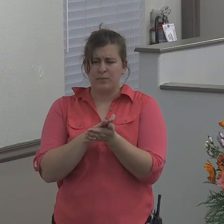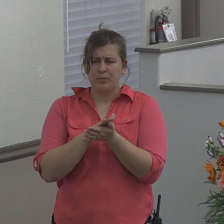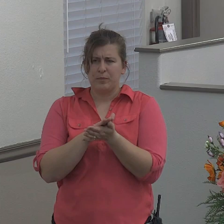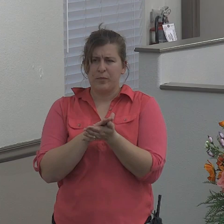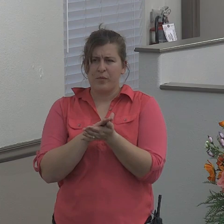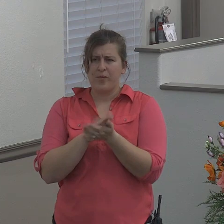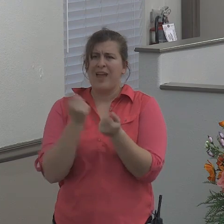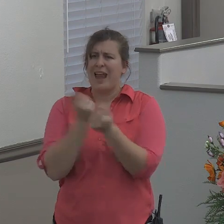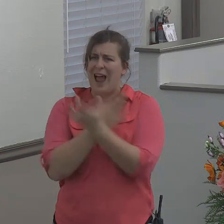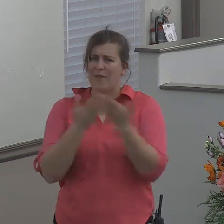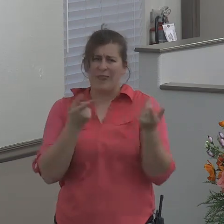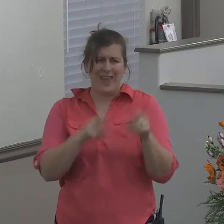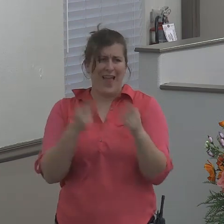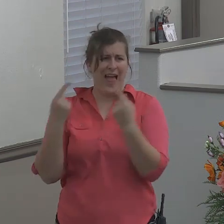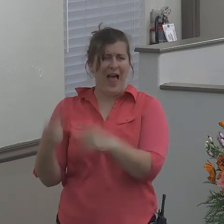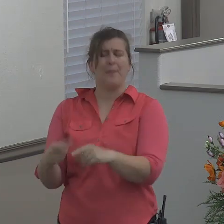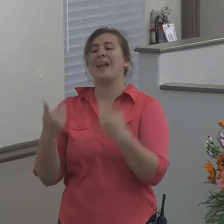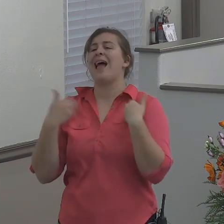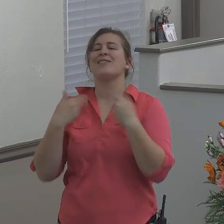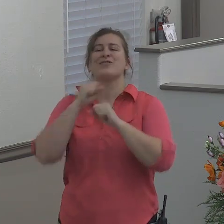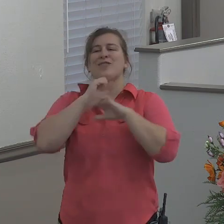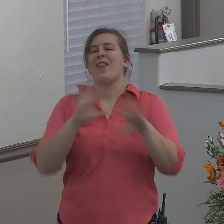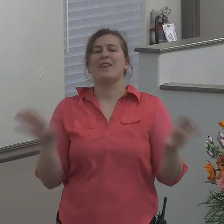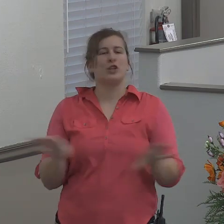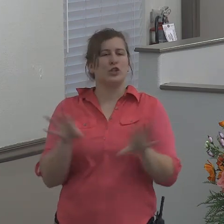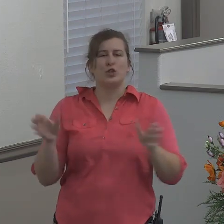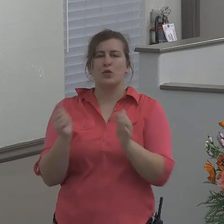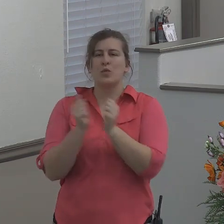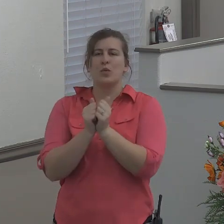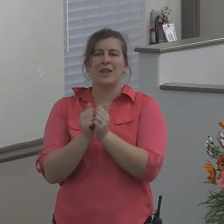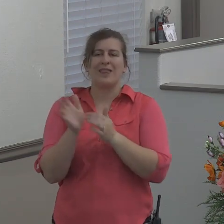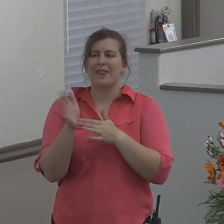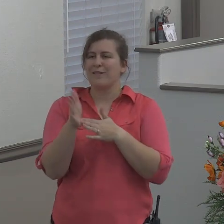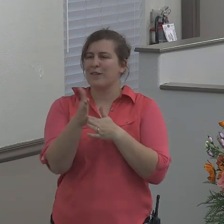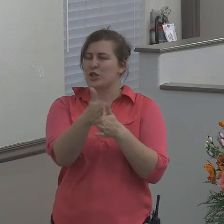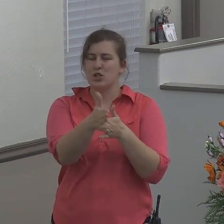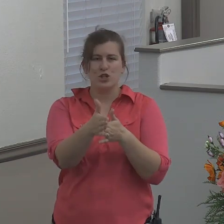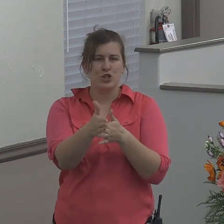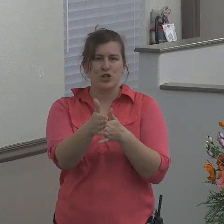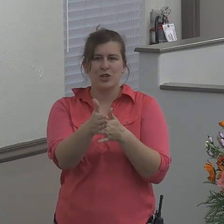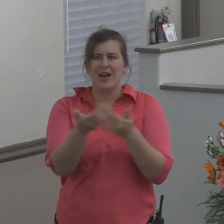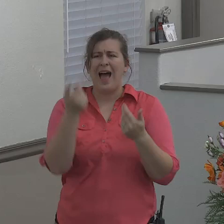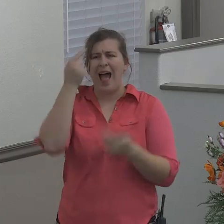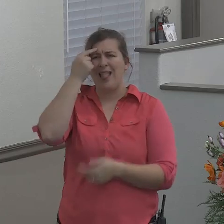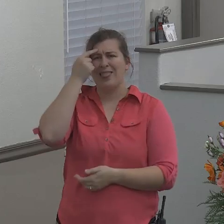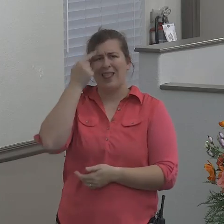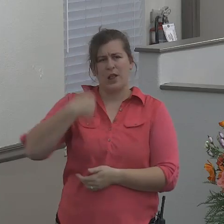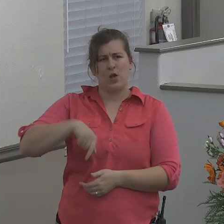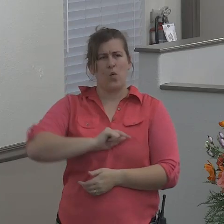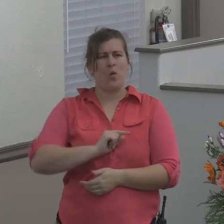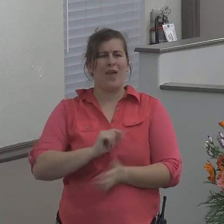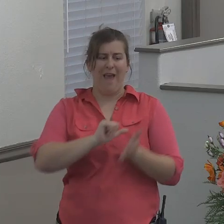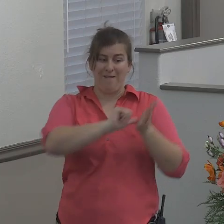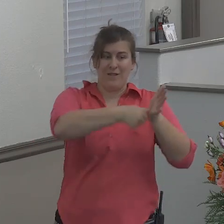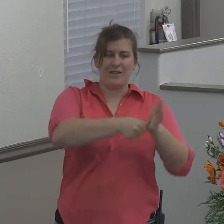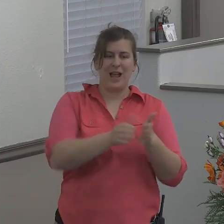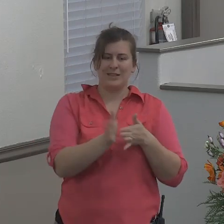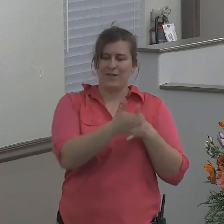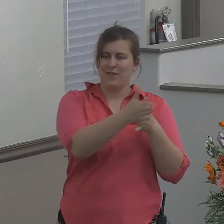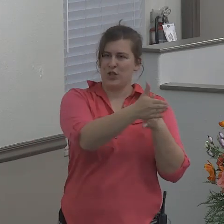absolutely nothing to do with the fish. I believe we put too much emphasis on the fish.